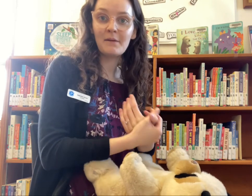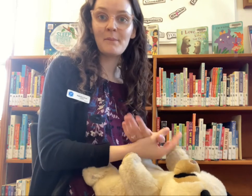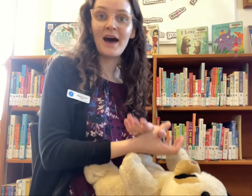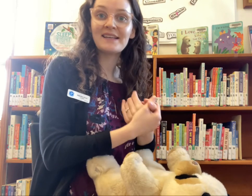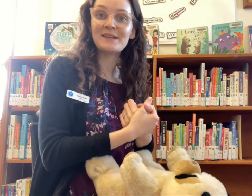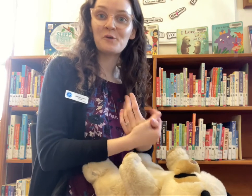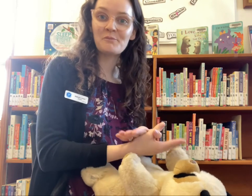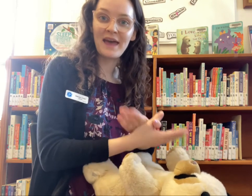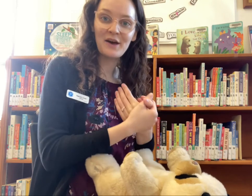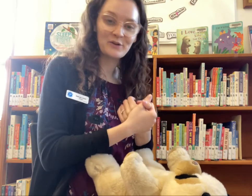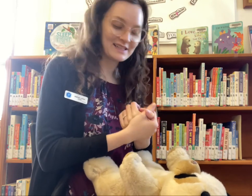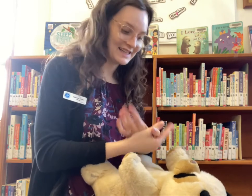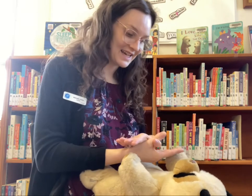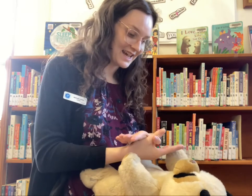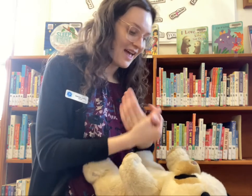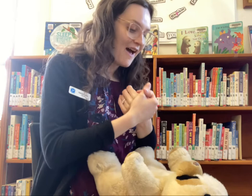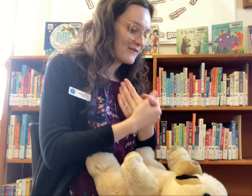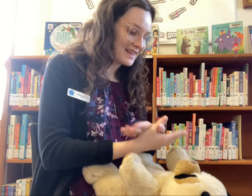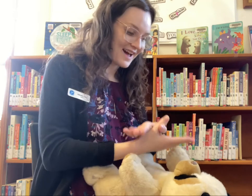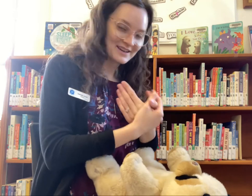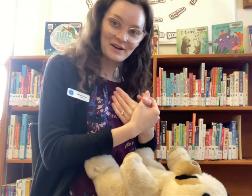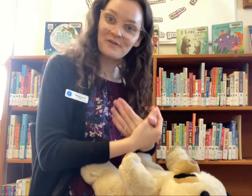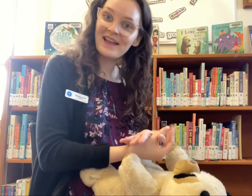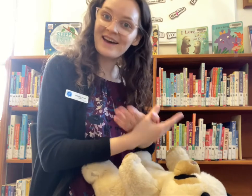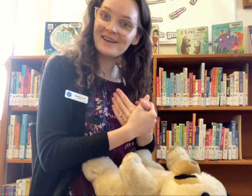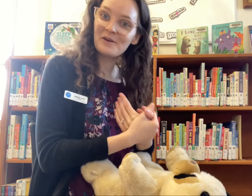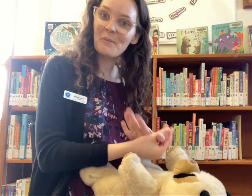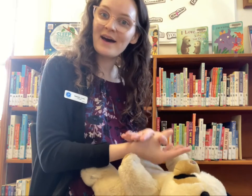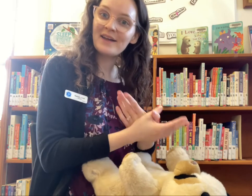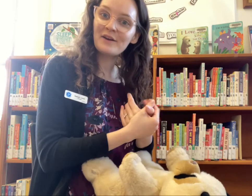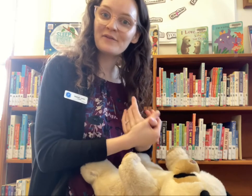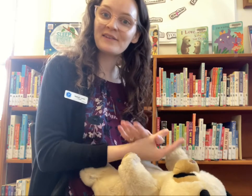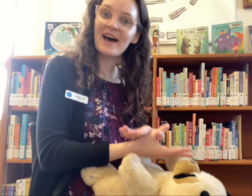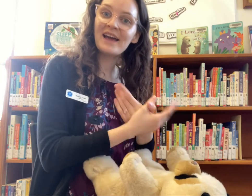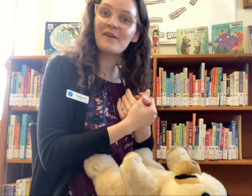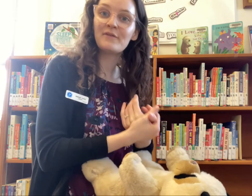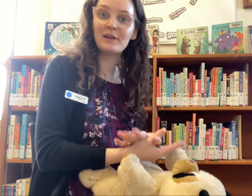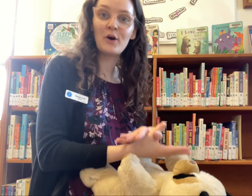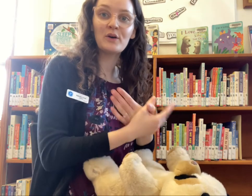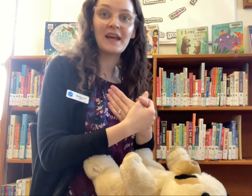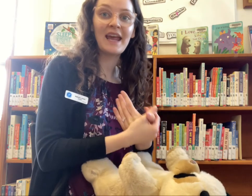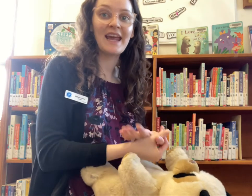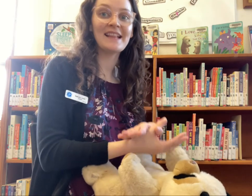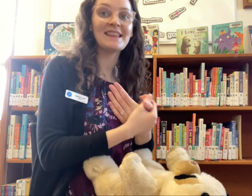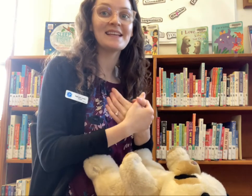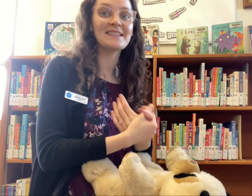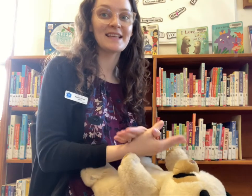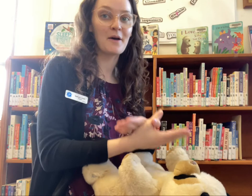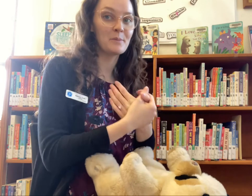by so merrily Flutter Flutter Butterfly Floating in the summer